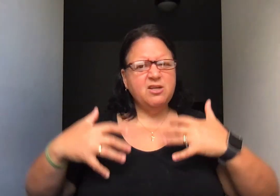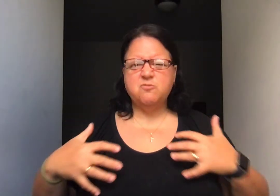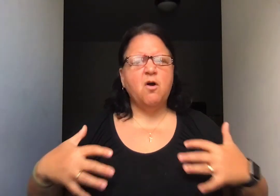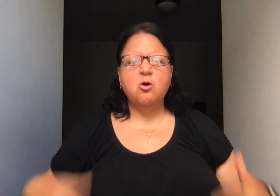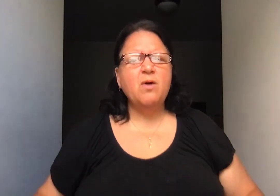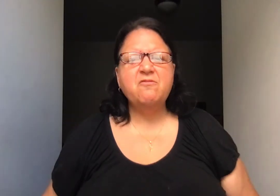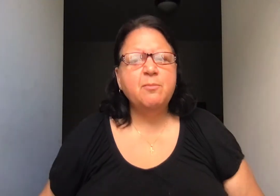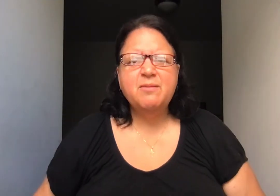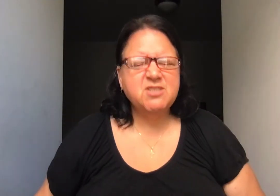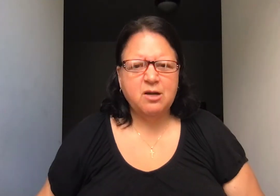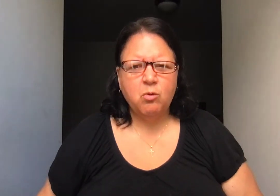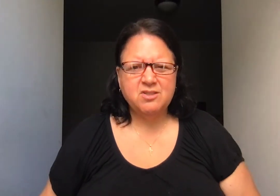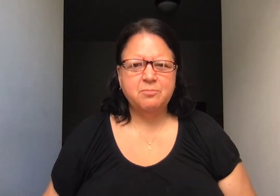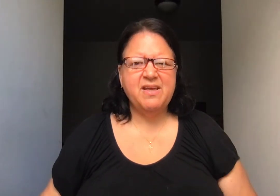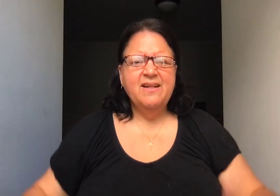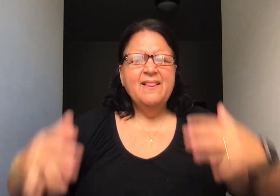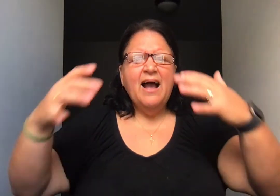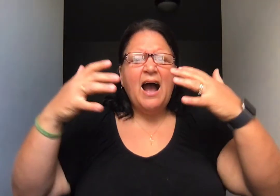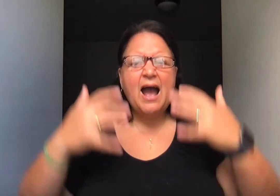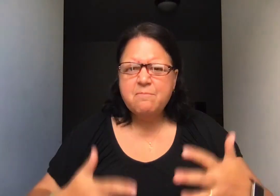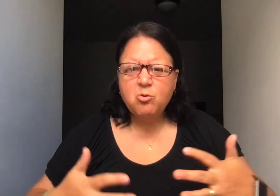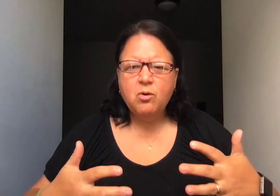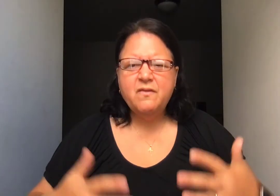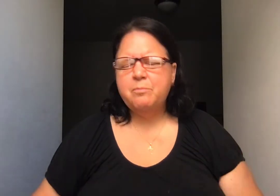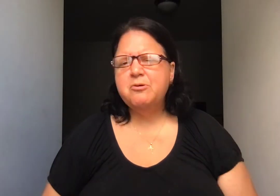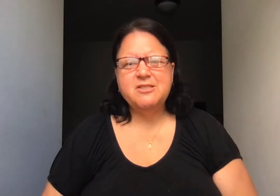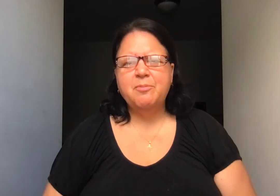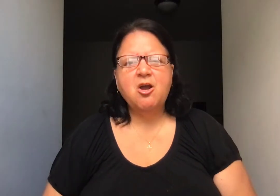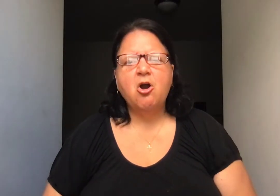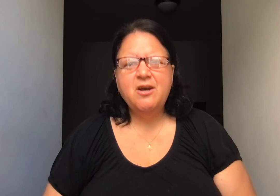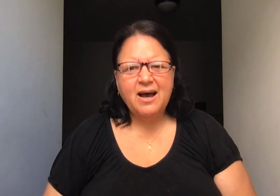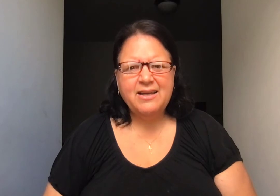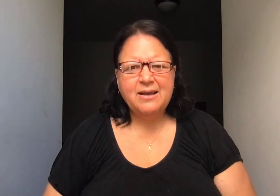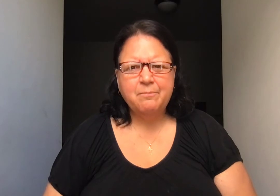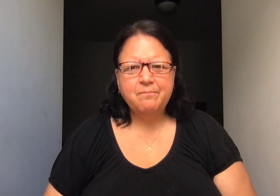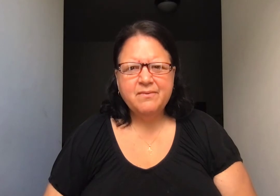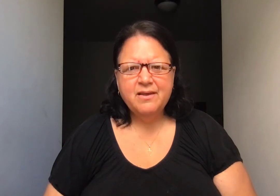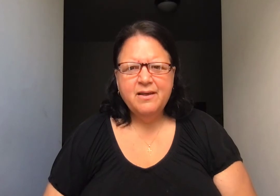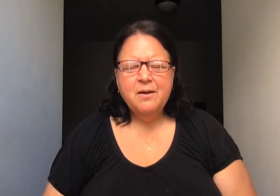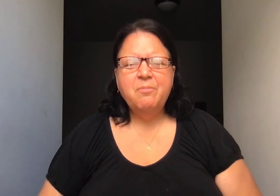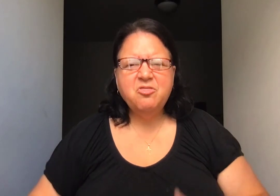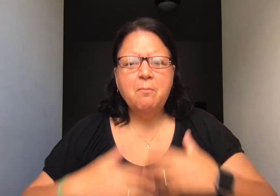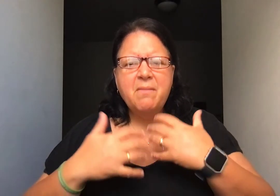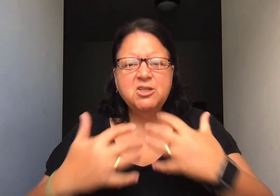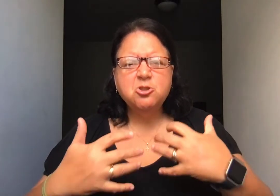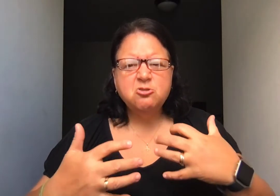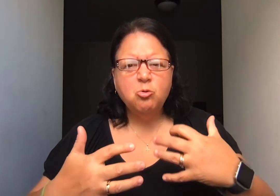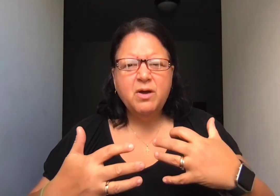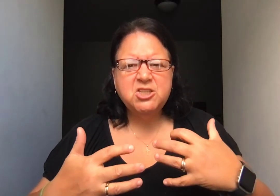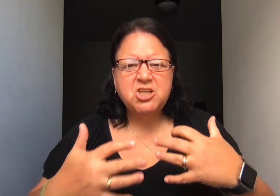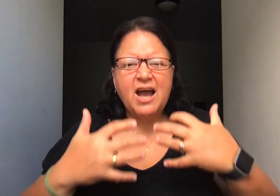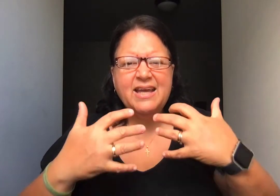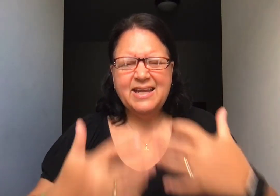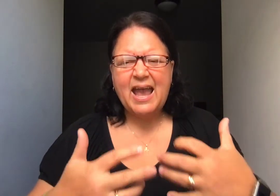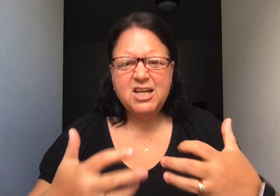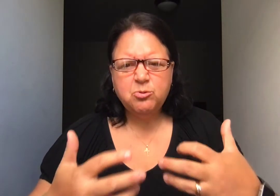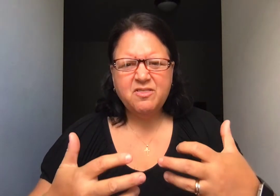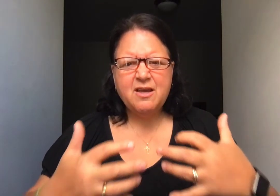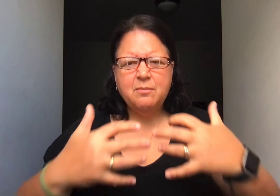as far away from him as I want to be. I'm the one that puts up a guard, not him. But the measure to which I engage with him